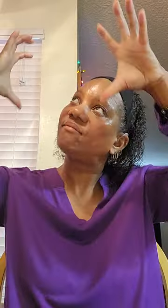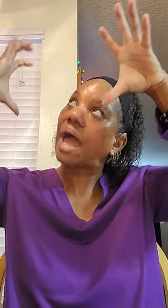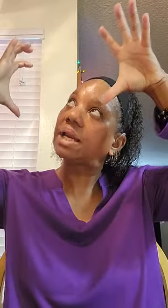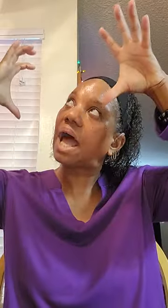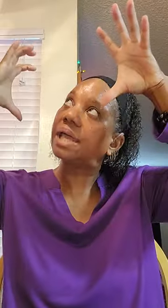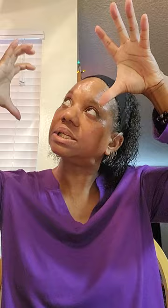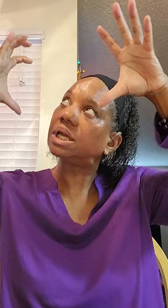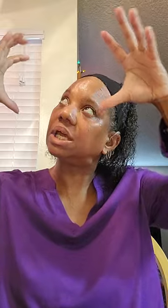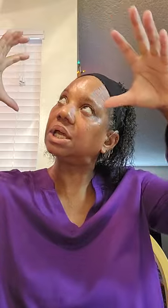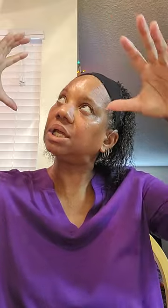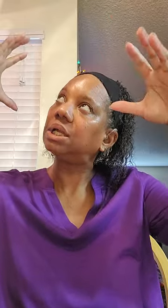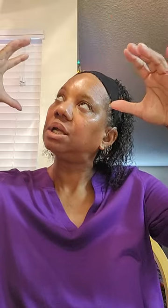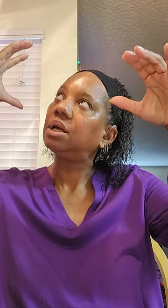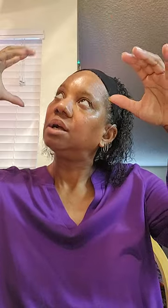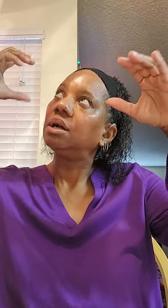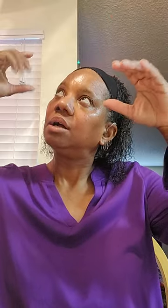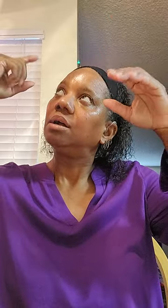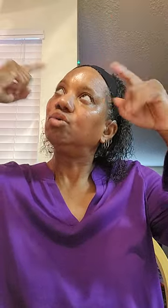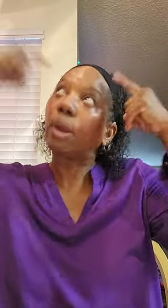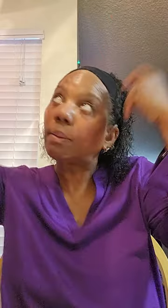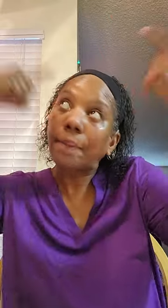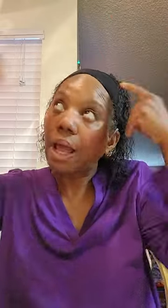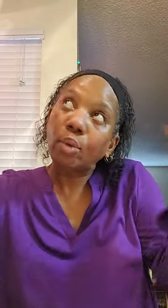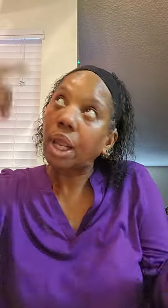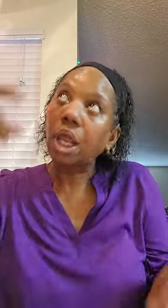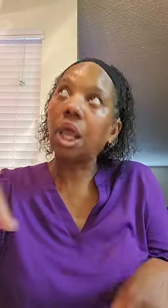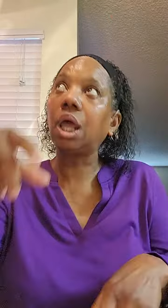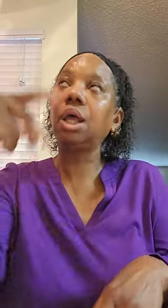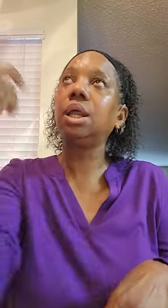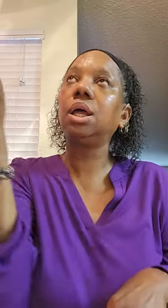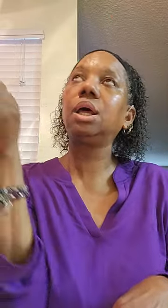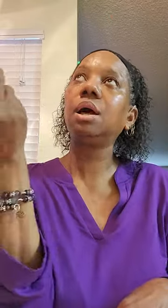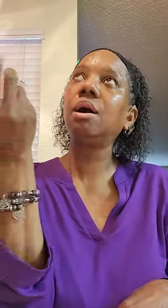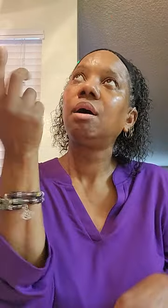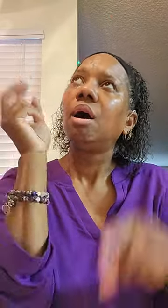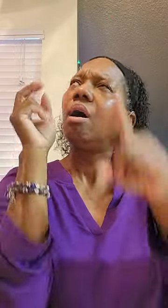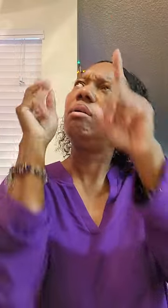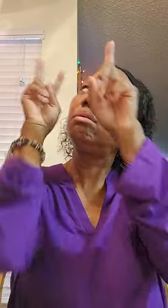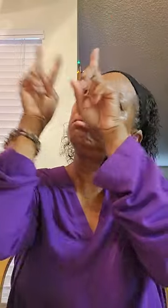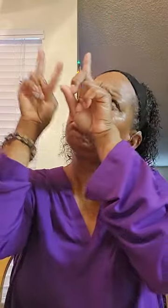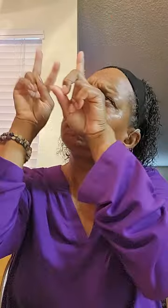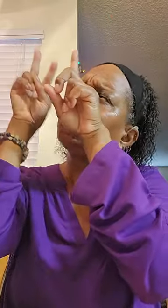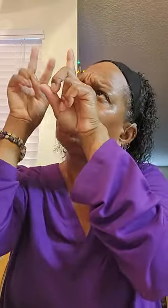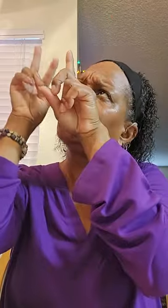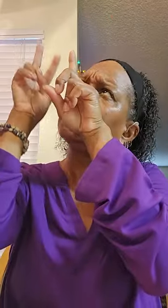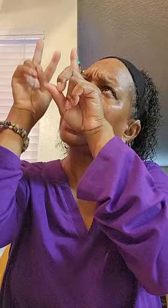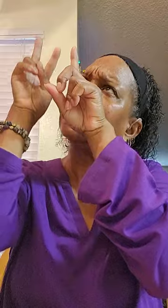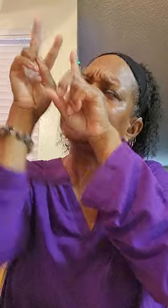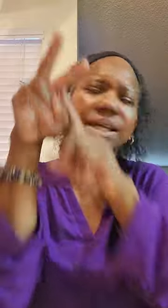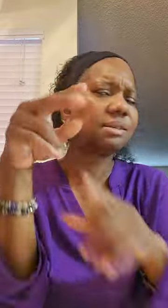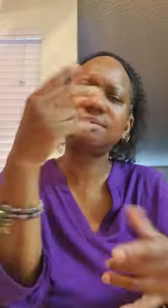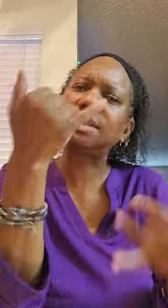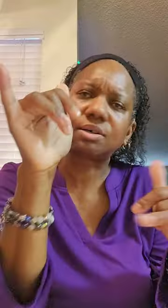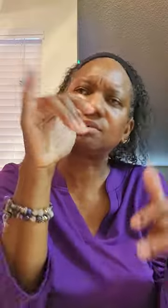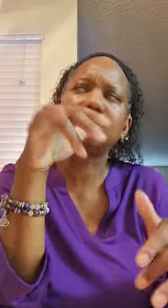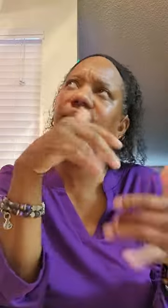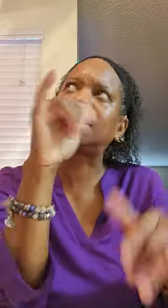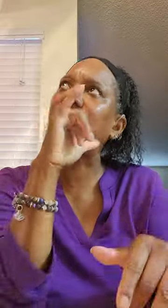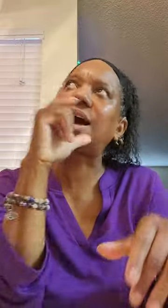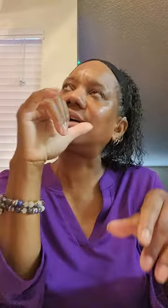finalize it. Dream about it. Oh, visualize it. Still, still not.